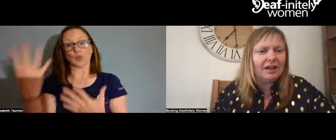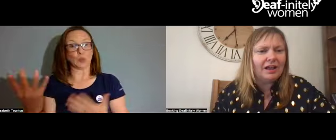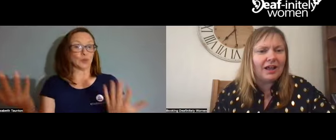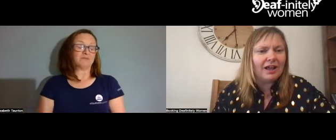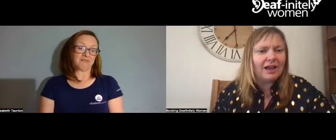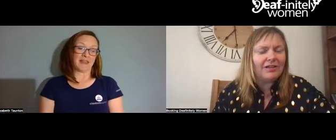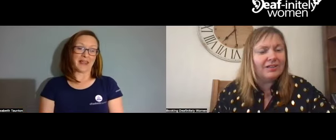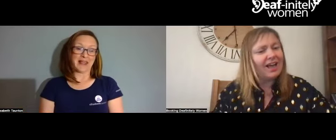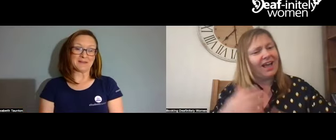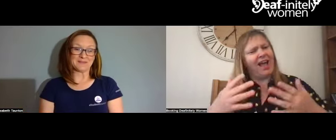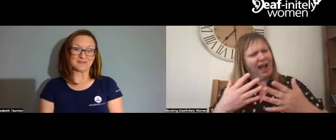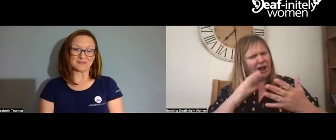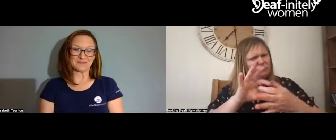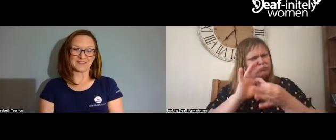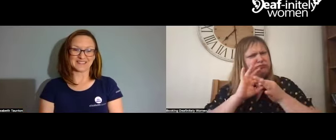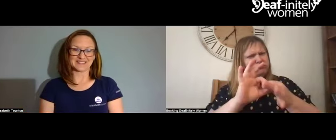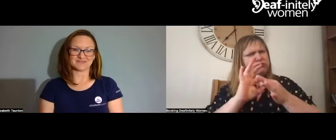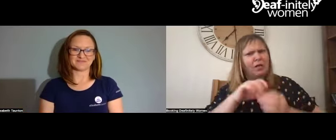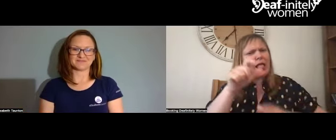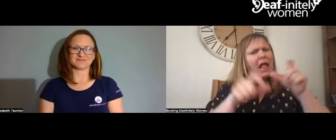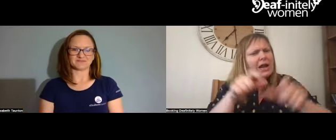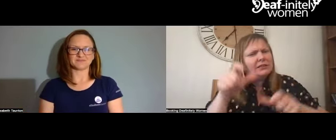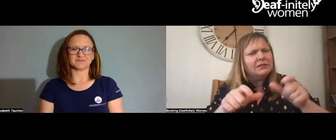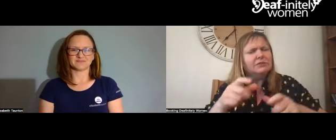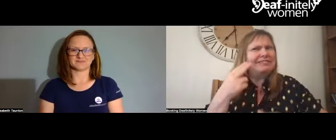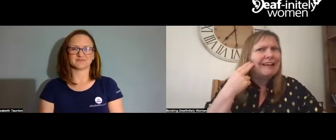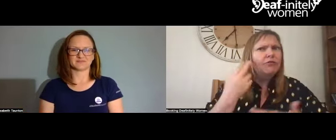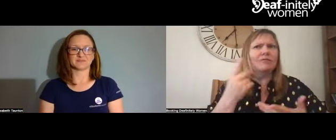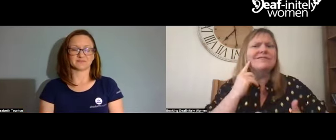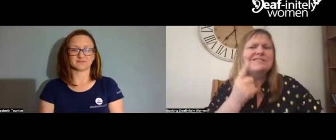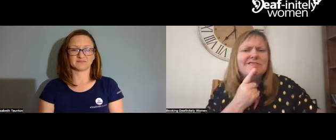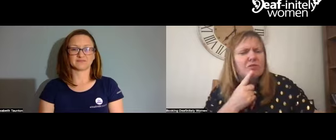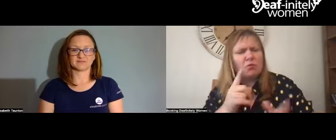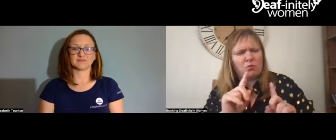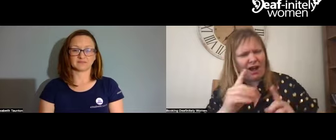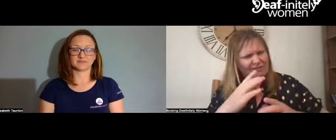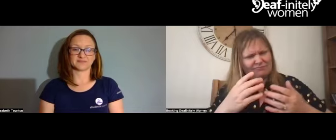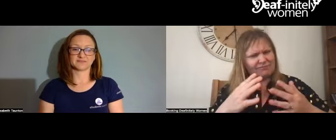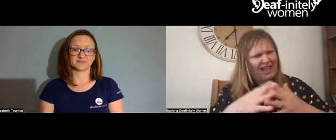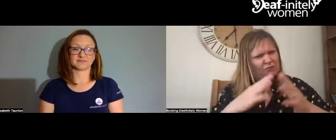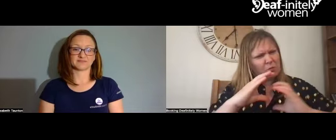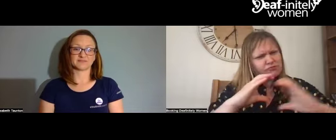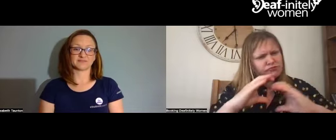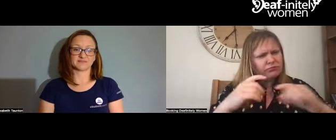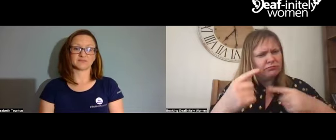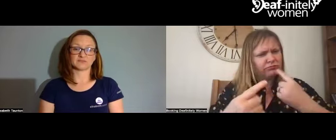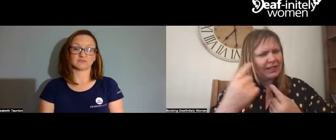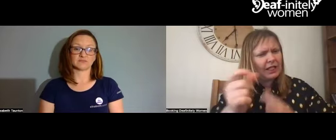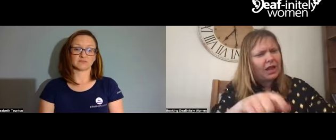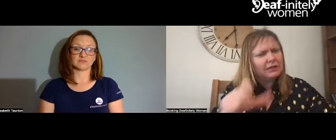So I carried on from there. How did you have a relationship and communicate with the client? With the hearing clients?